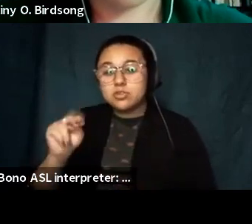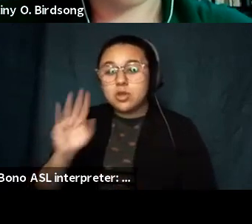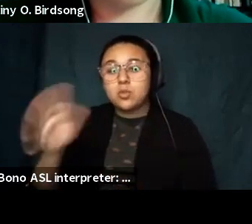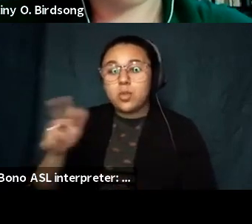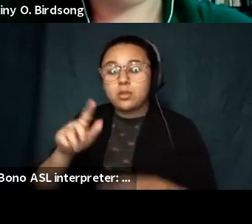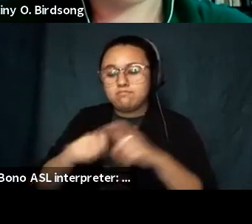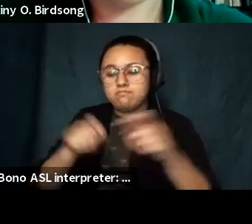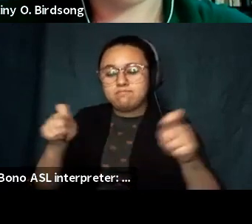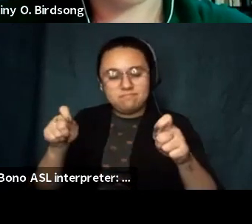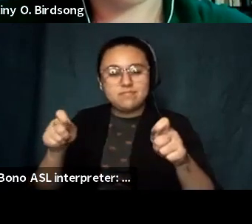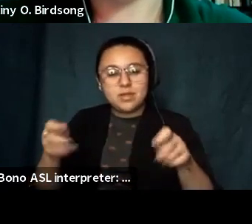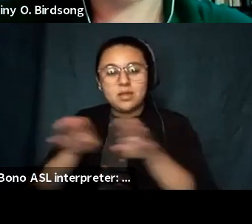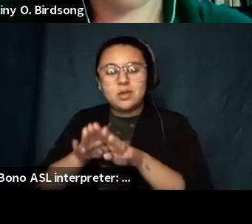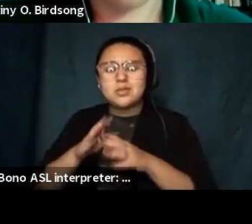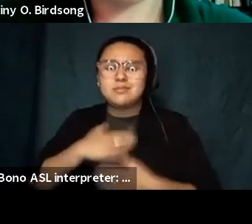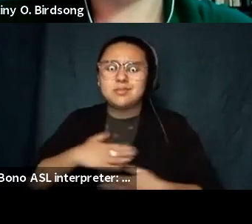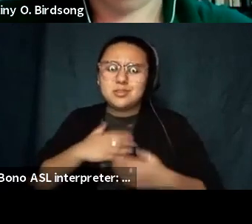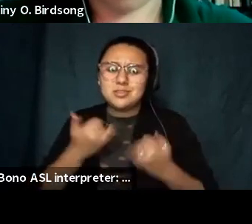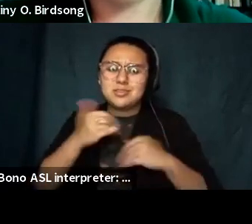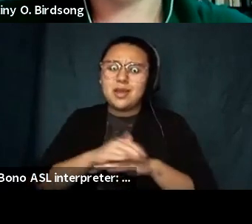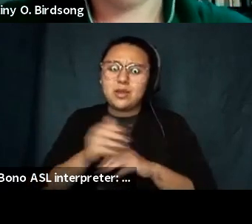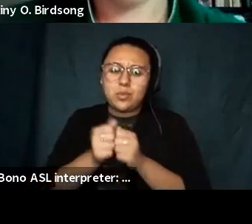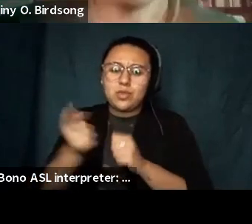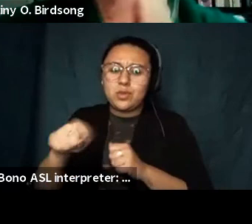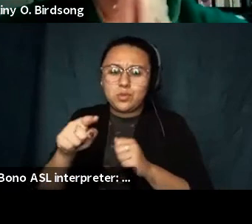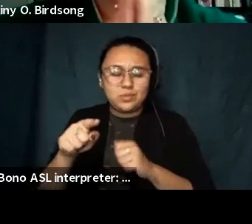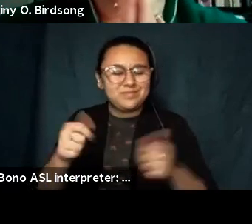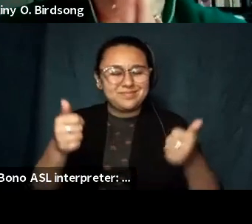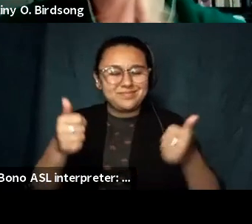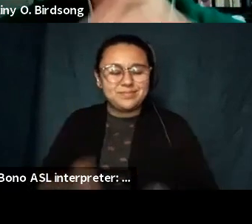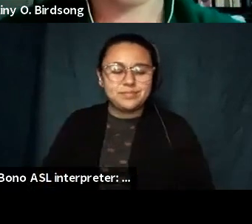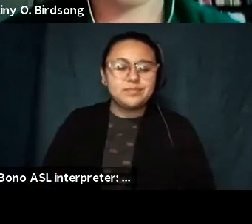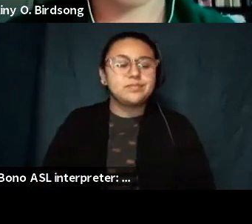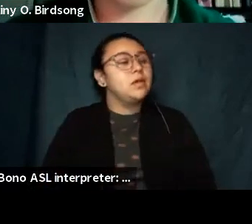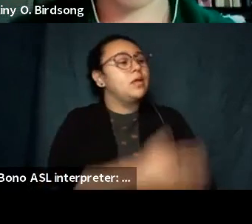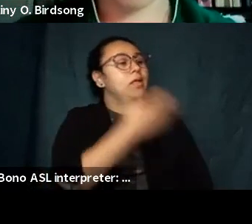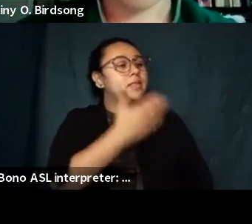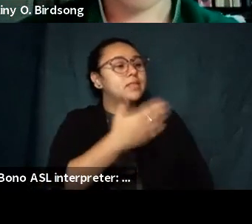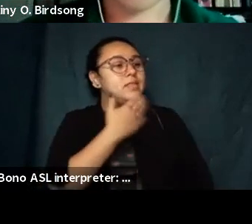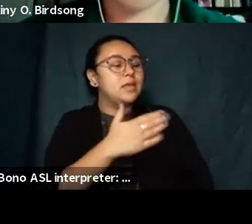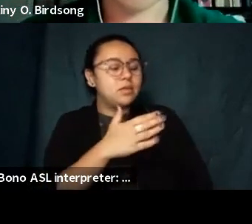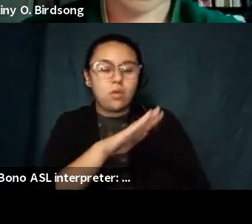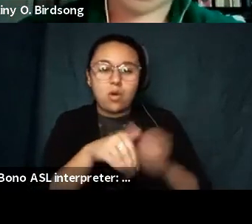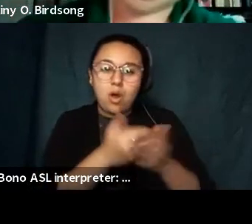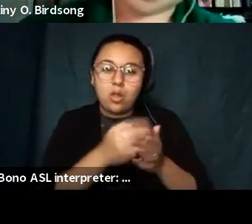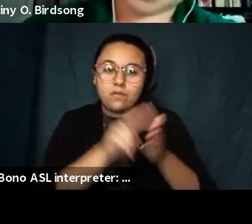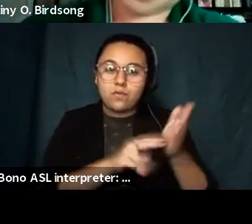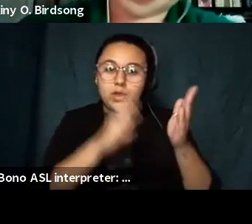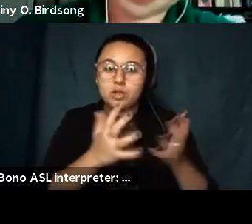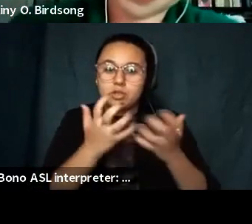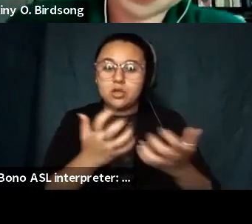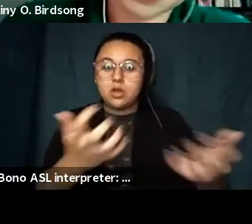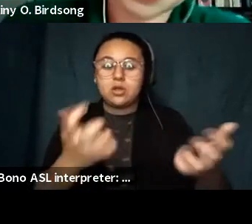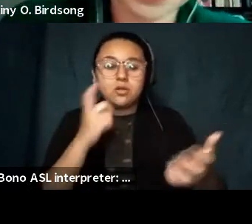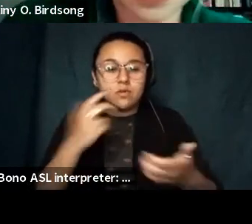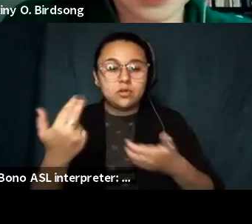um it was really a pleasure to to be here with you all tonight thank you to all of our readers for for joining our at home with